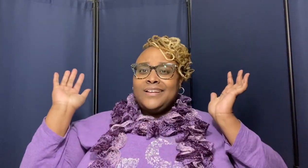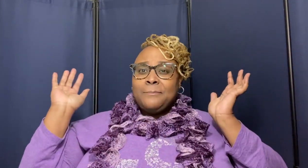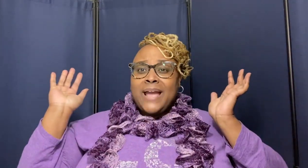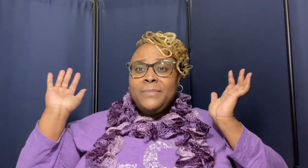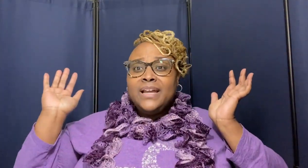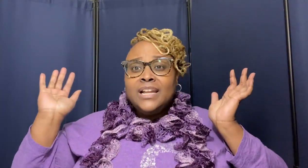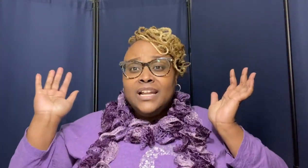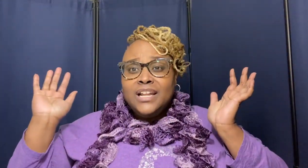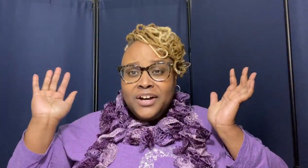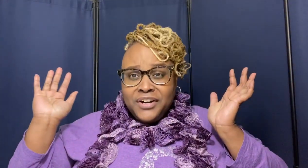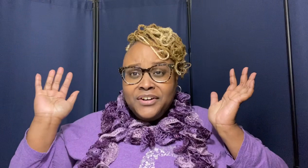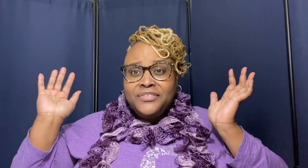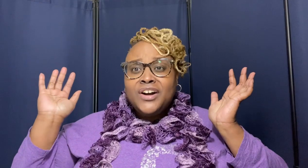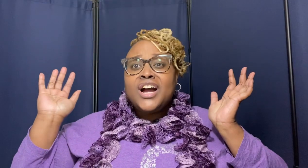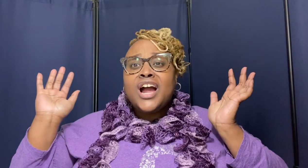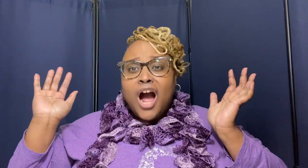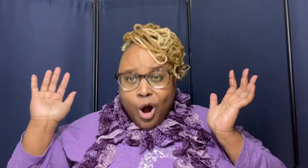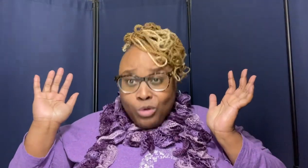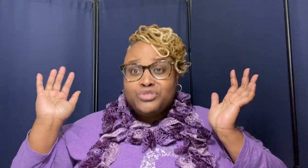baby love calls